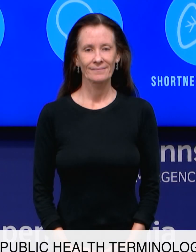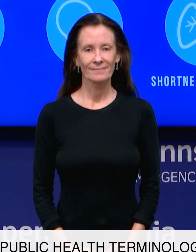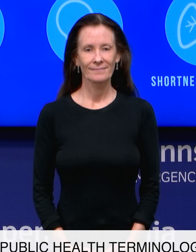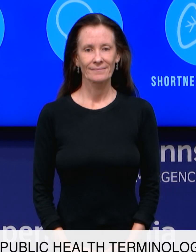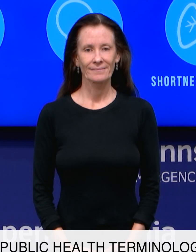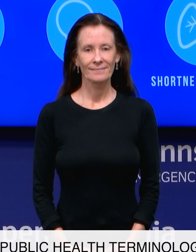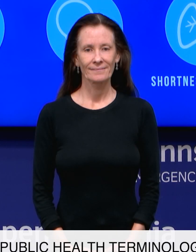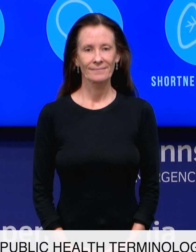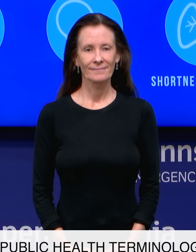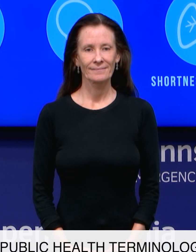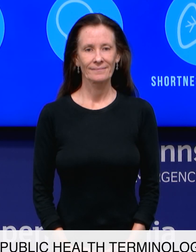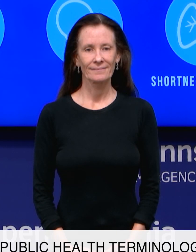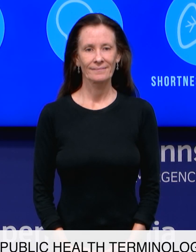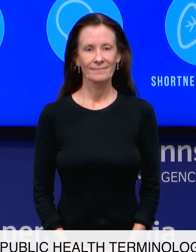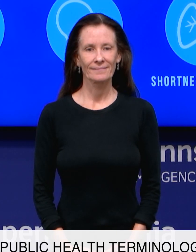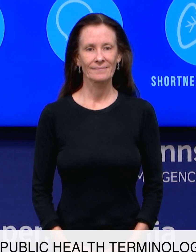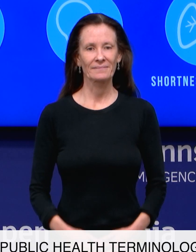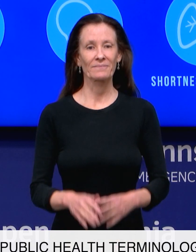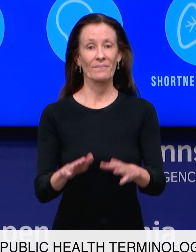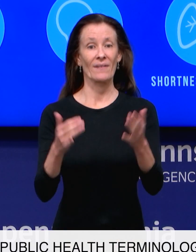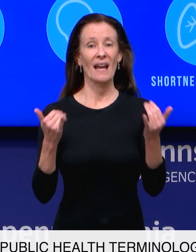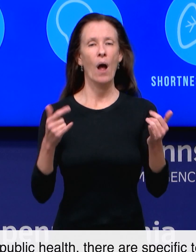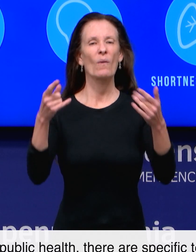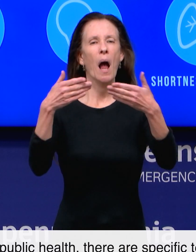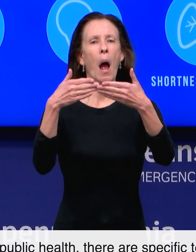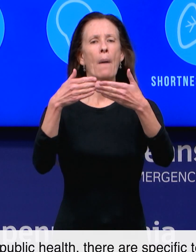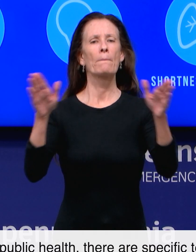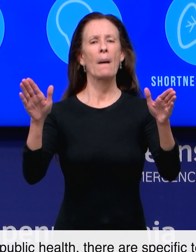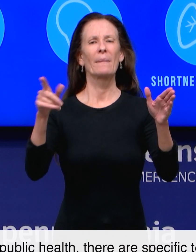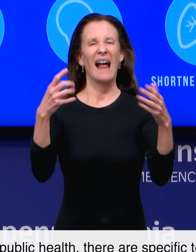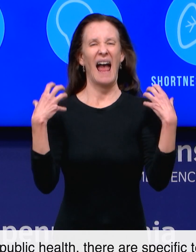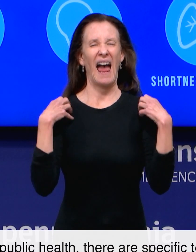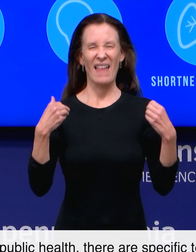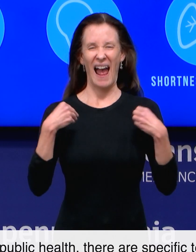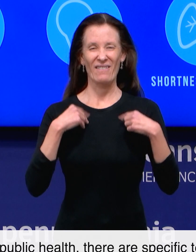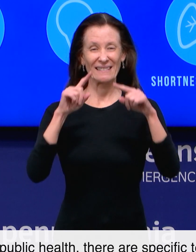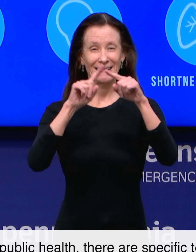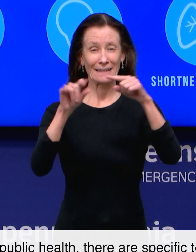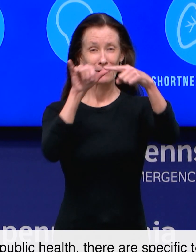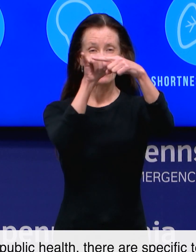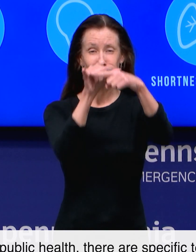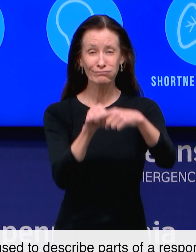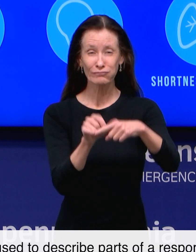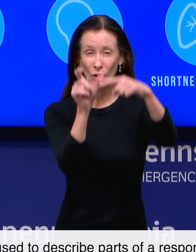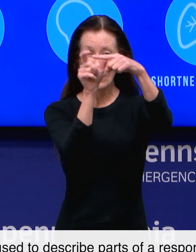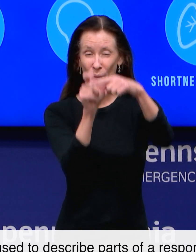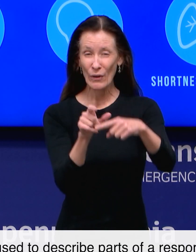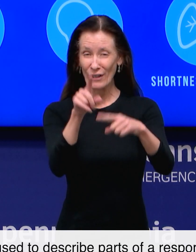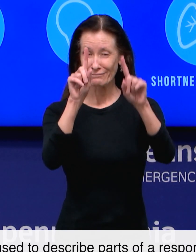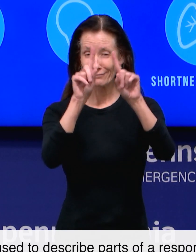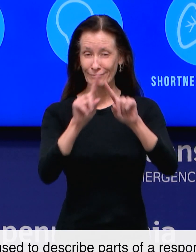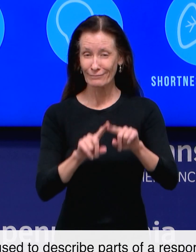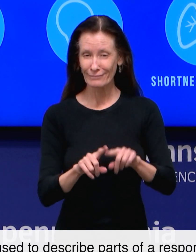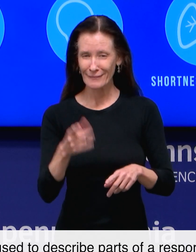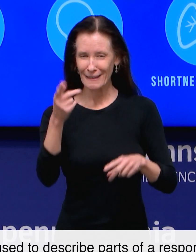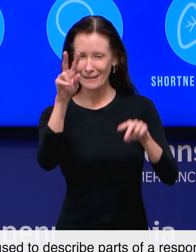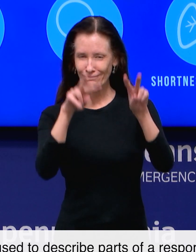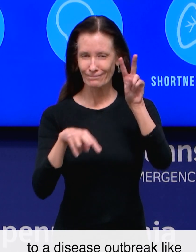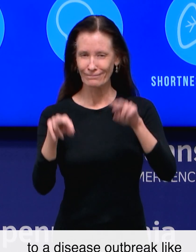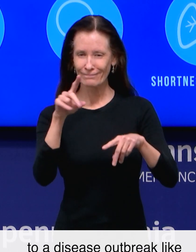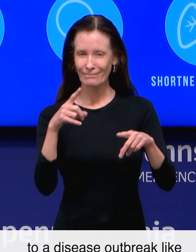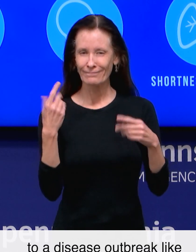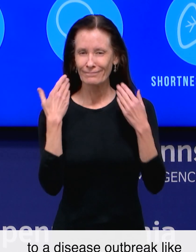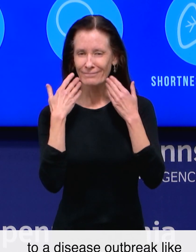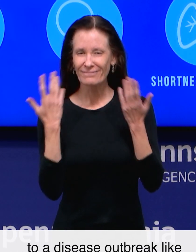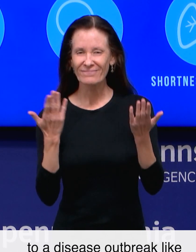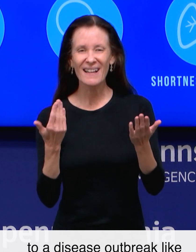Public Health Terminology In public health, there are specific terms used to describe parts of a response